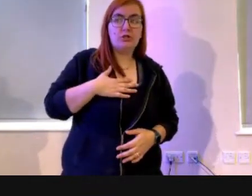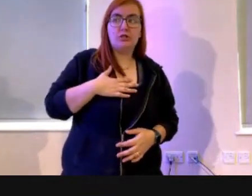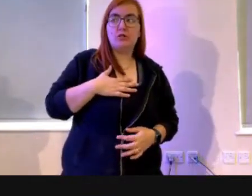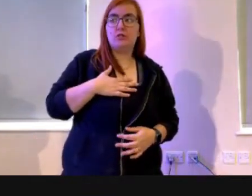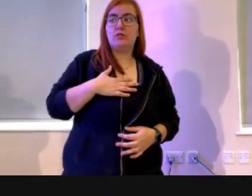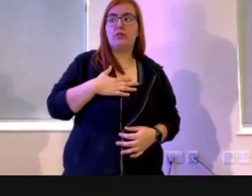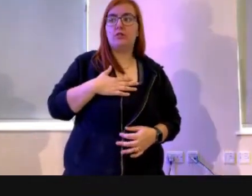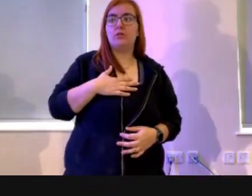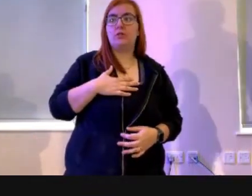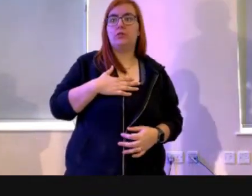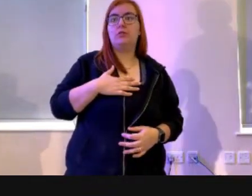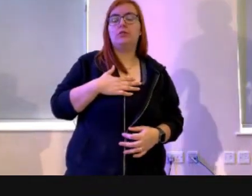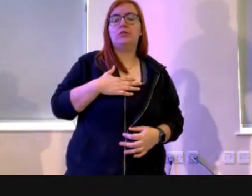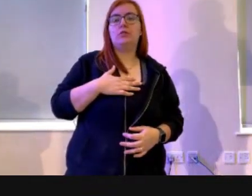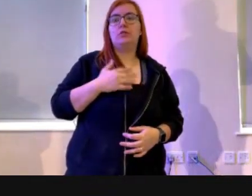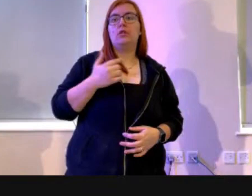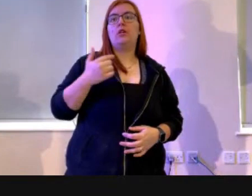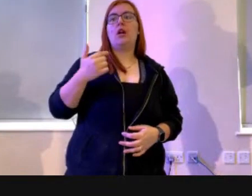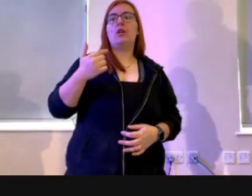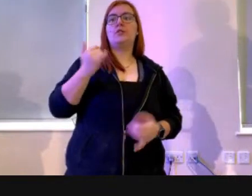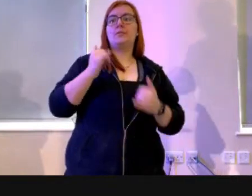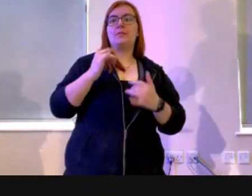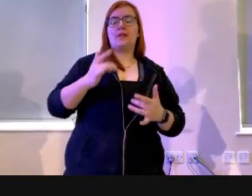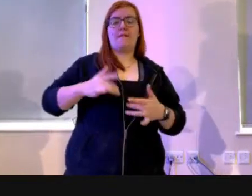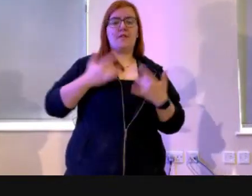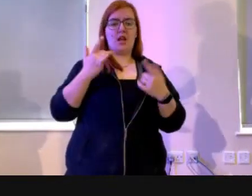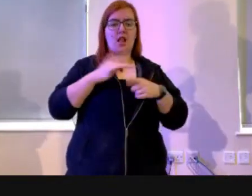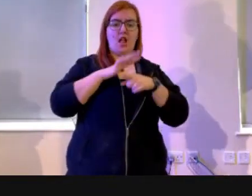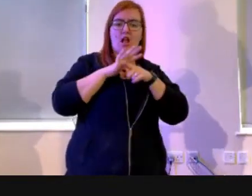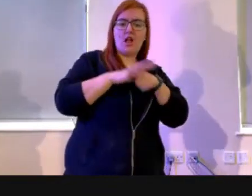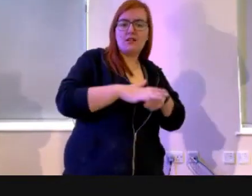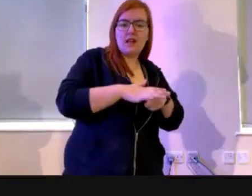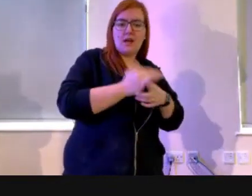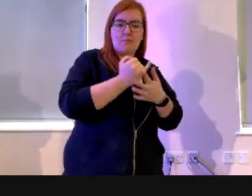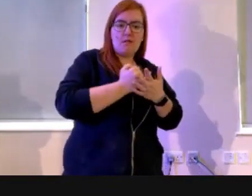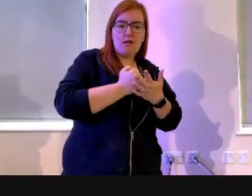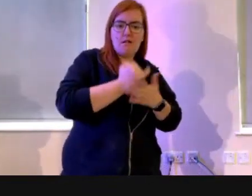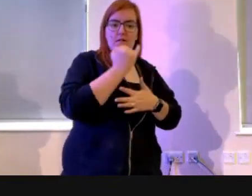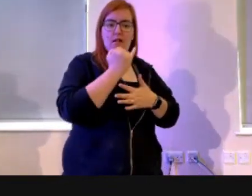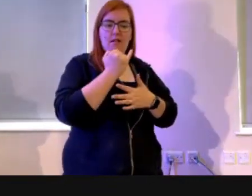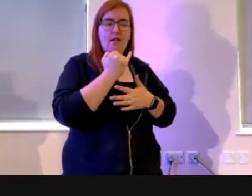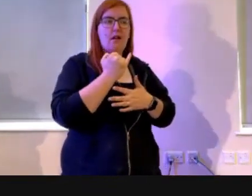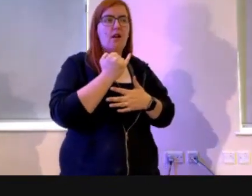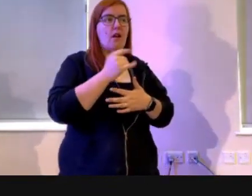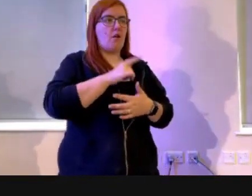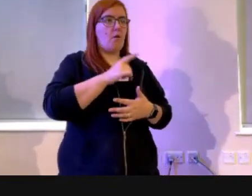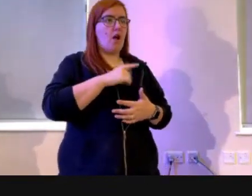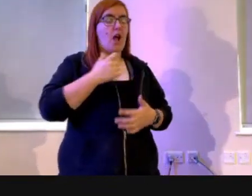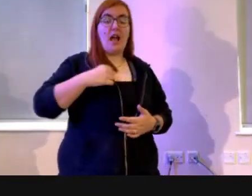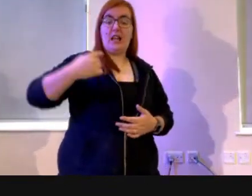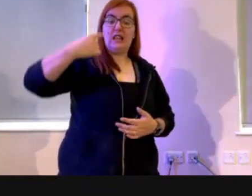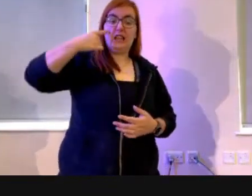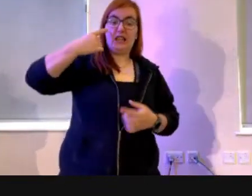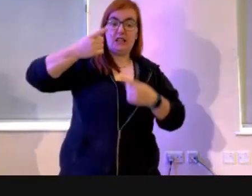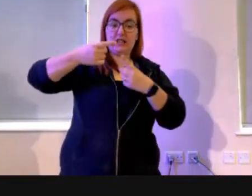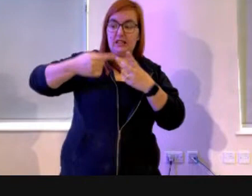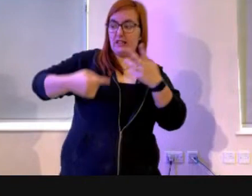Sometimes I feel that I am condemned, even vilified, for maybe the things I think and the things that I believe.